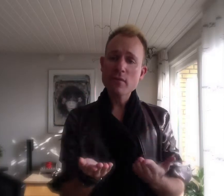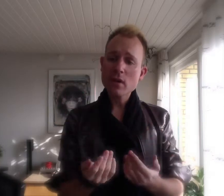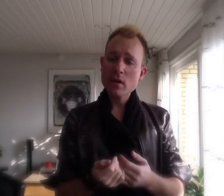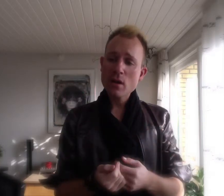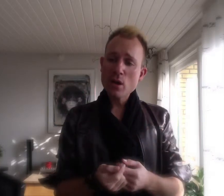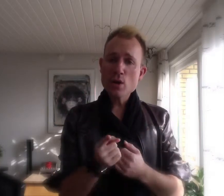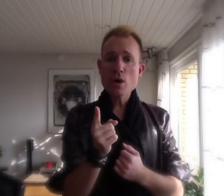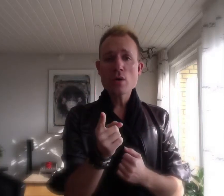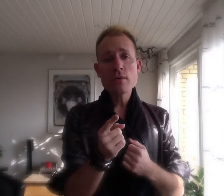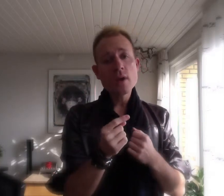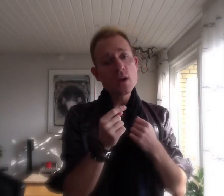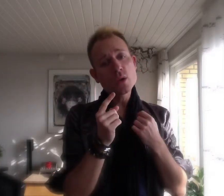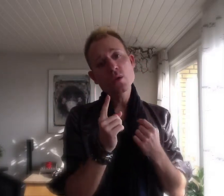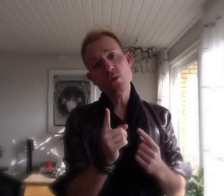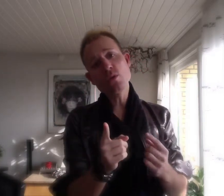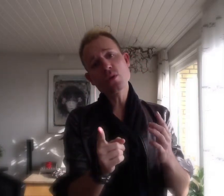have you